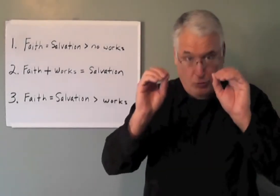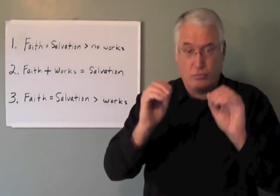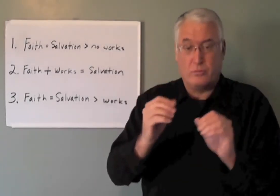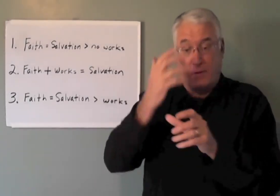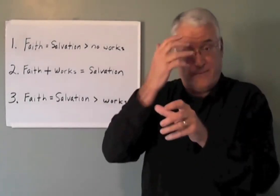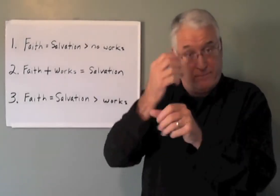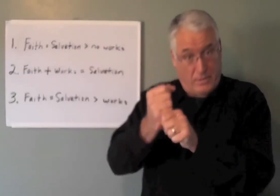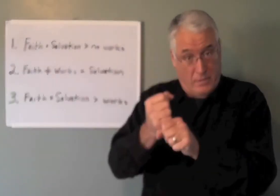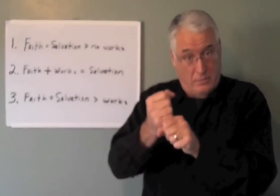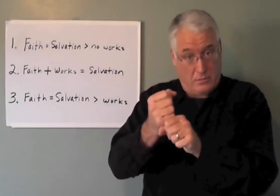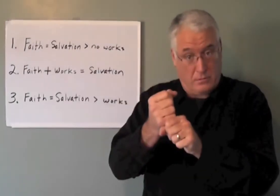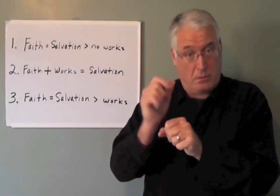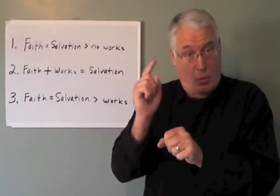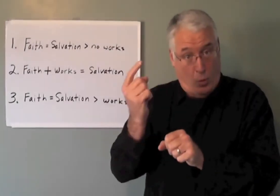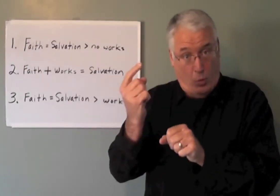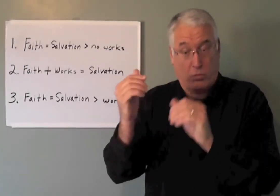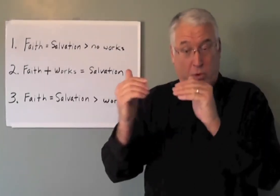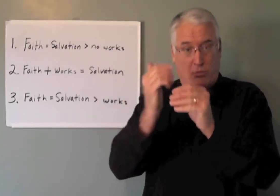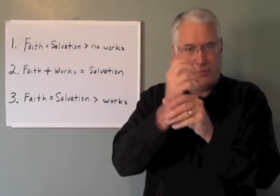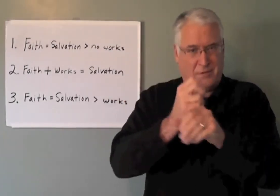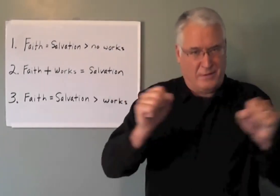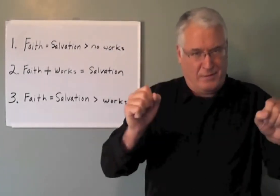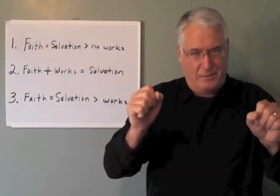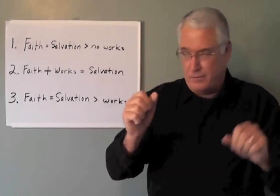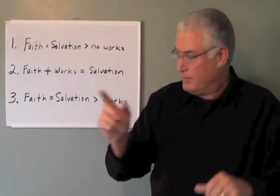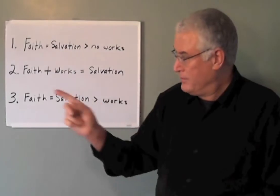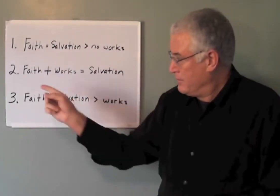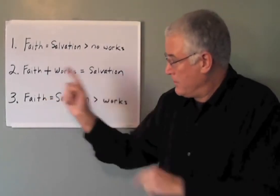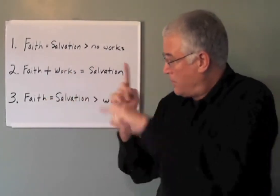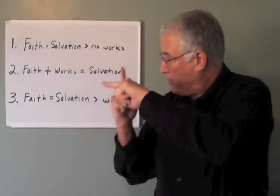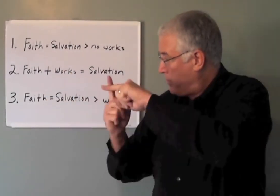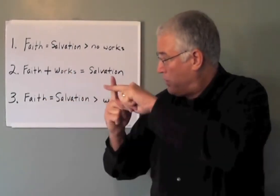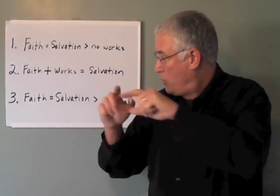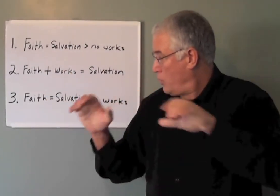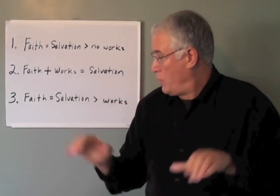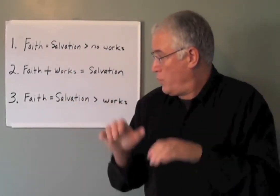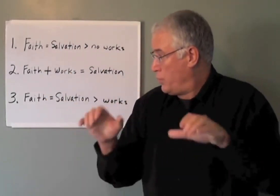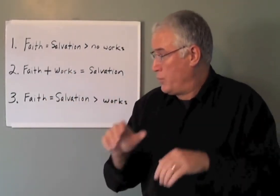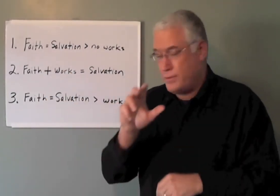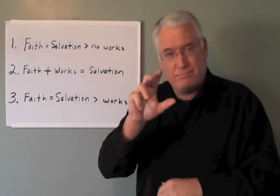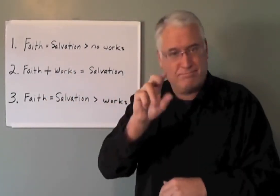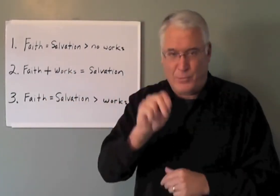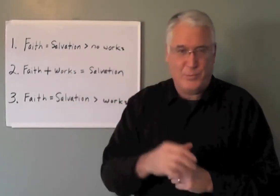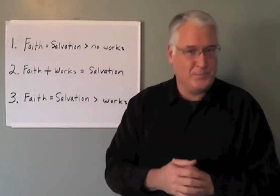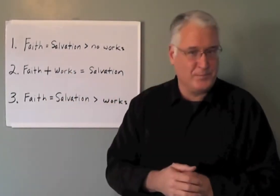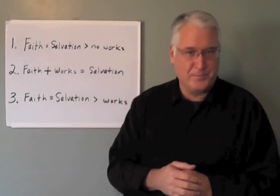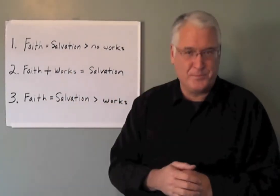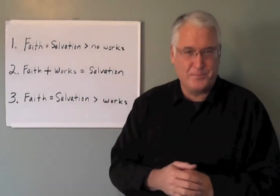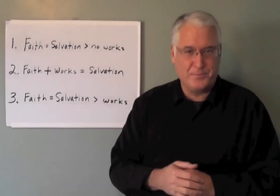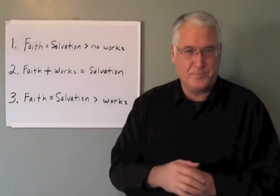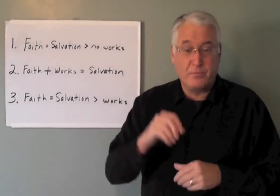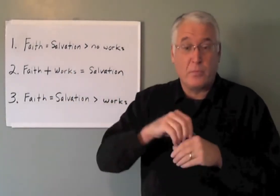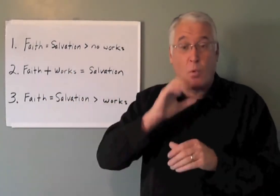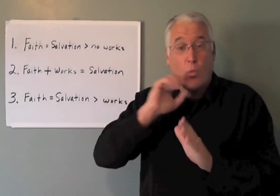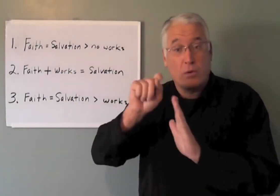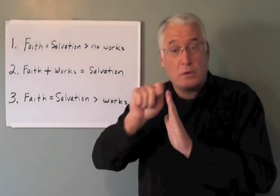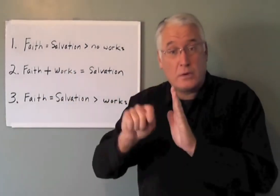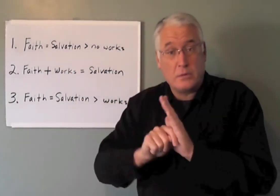faith alone equals salvation. Plus works? No. Both the Old Testament